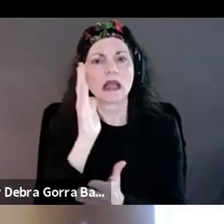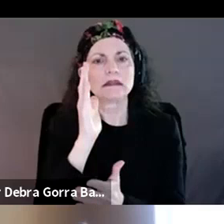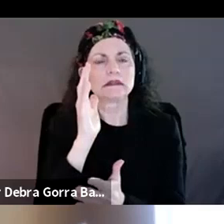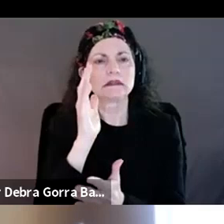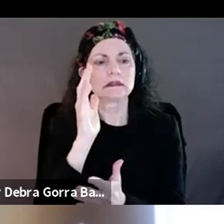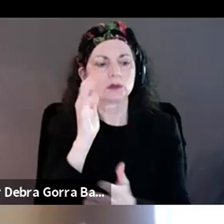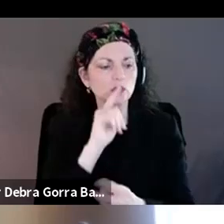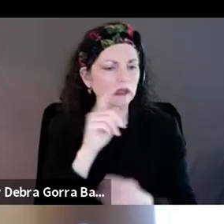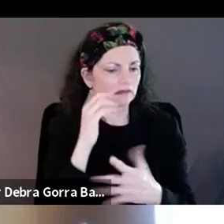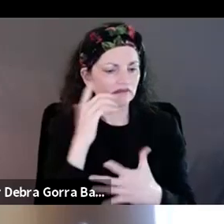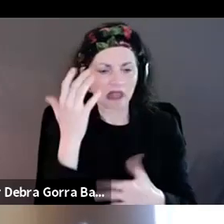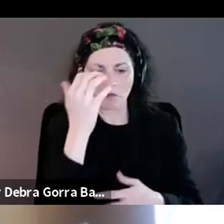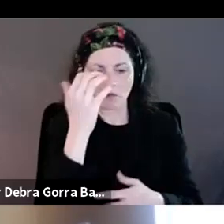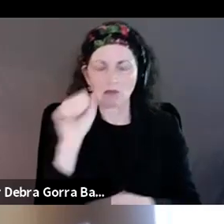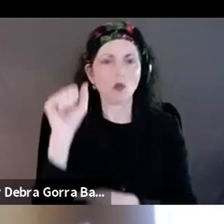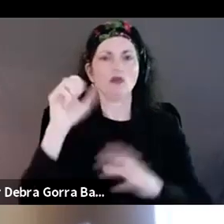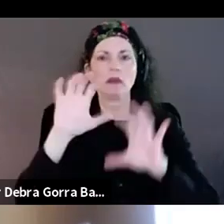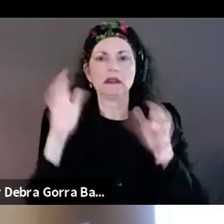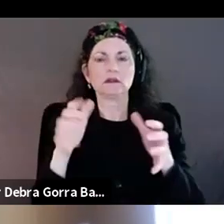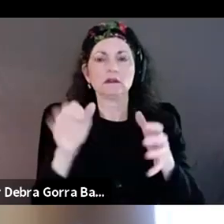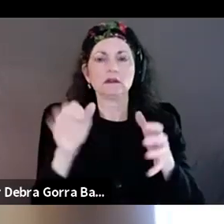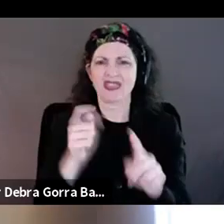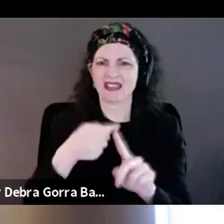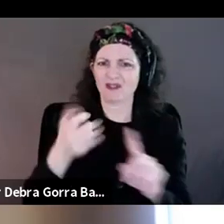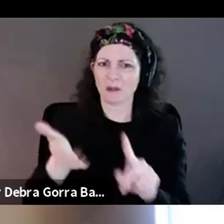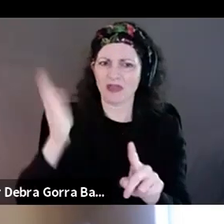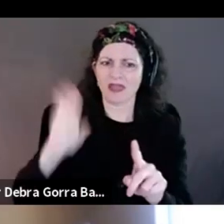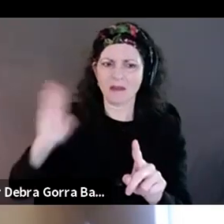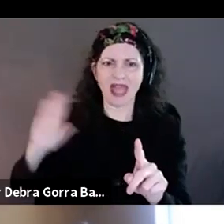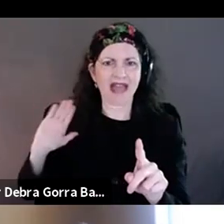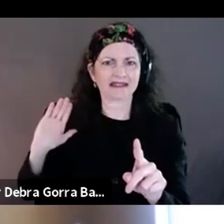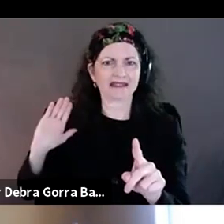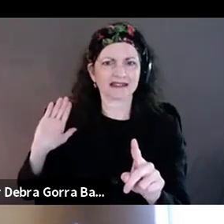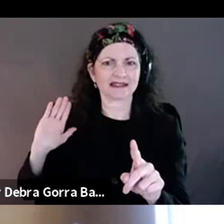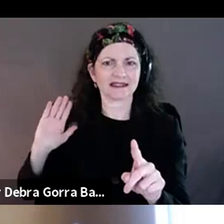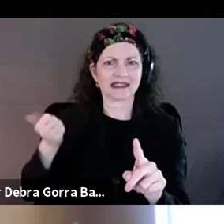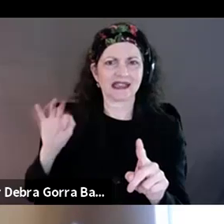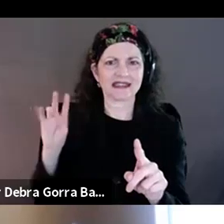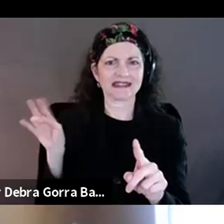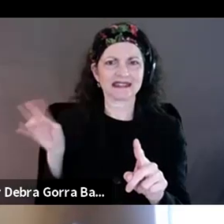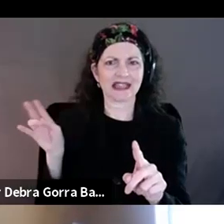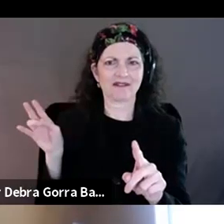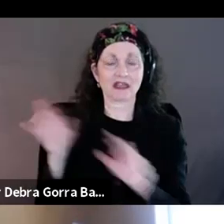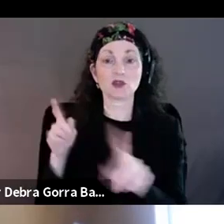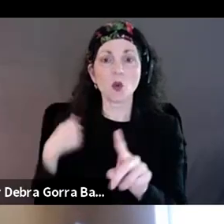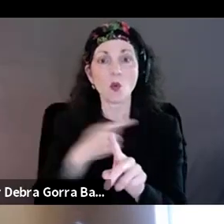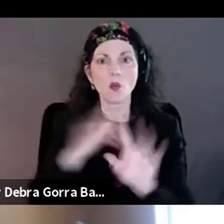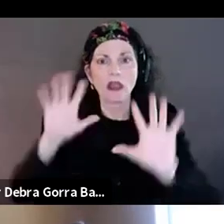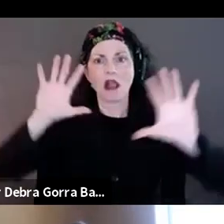but it's out of the past. And so we actually convened a big brain trust